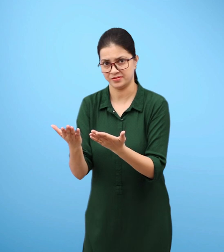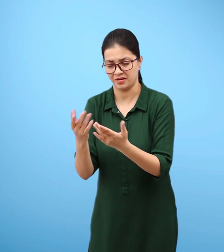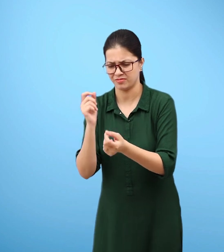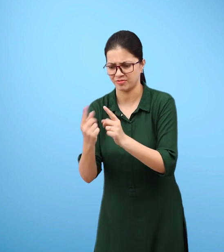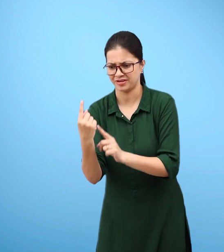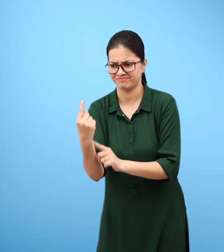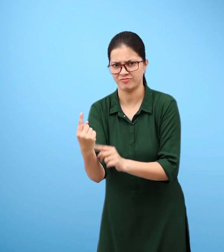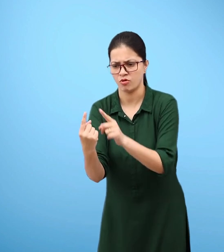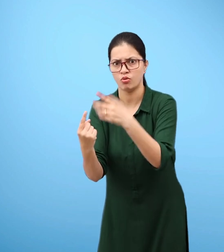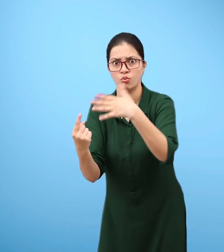supply of air.